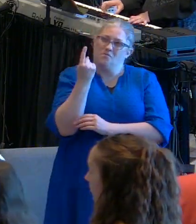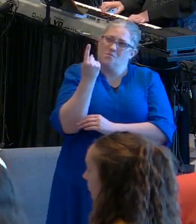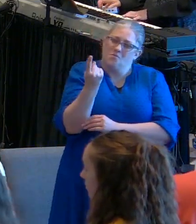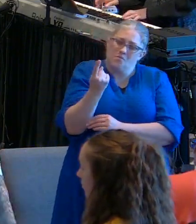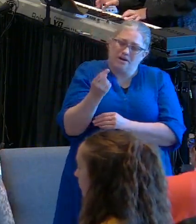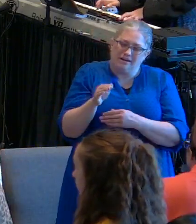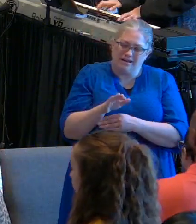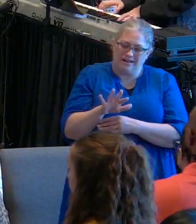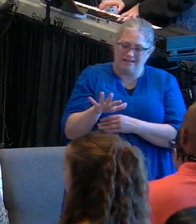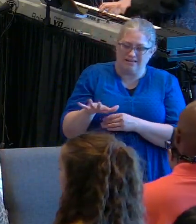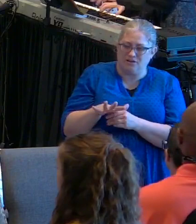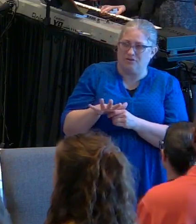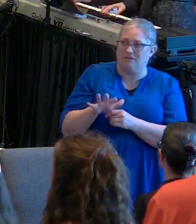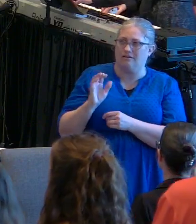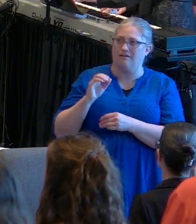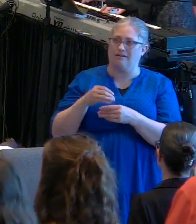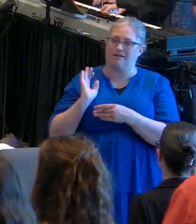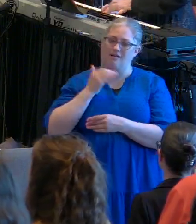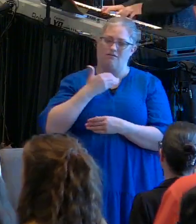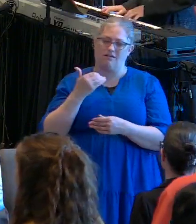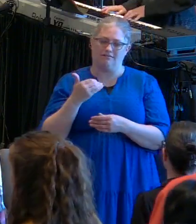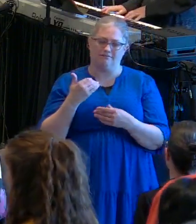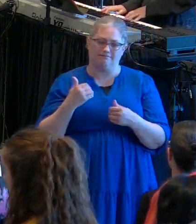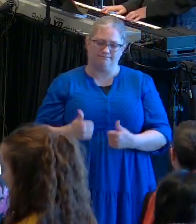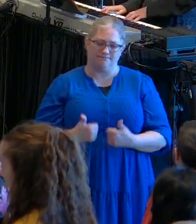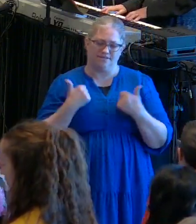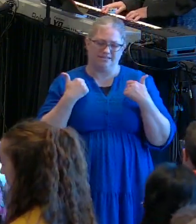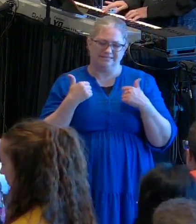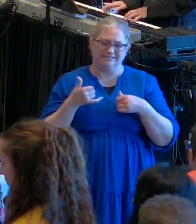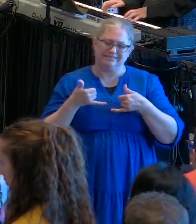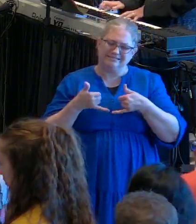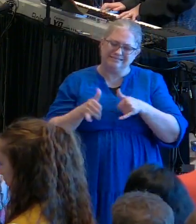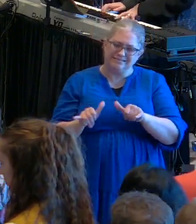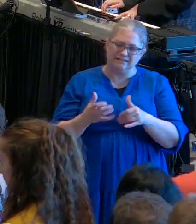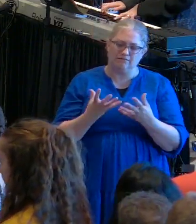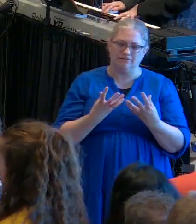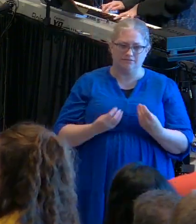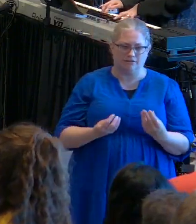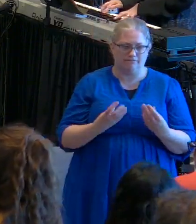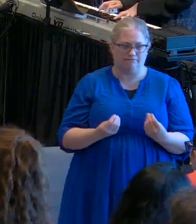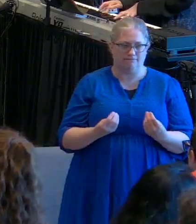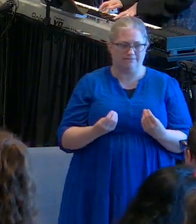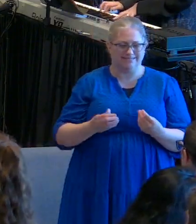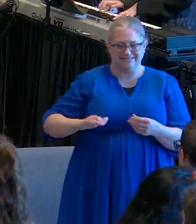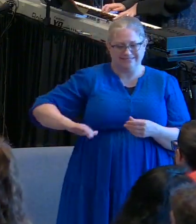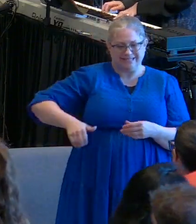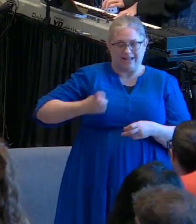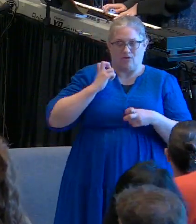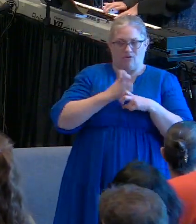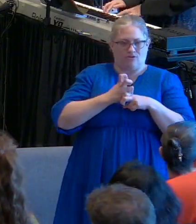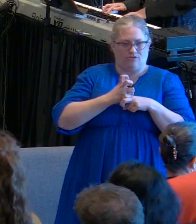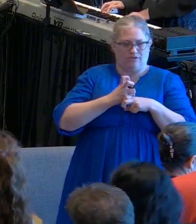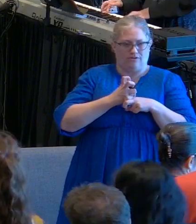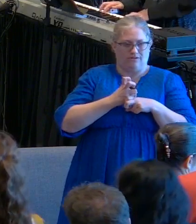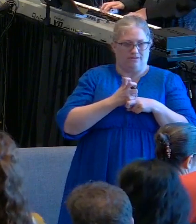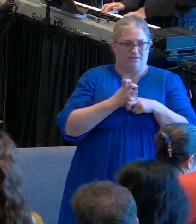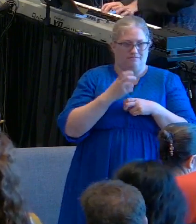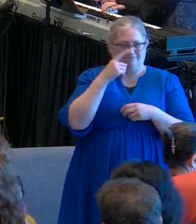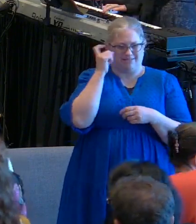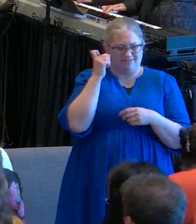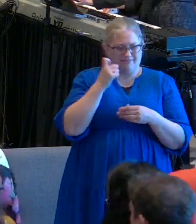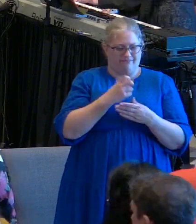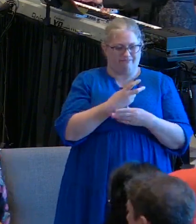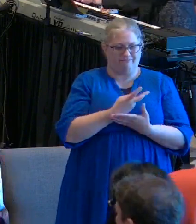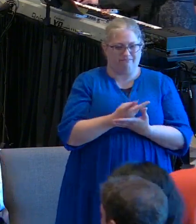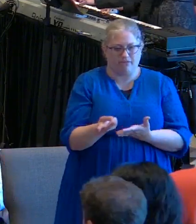soft, God. It hasn't been hardened by the failures, by the lies,